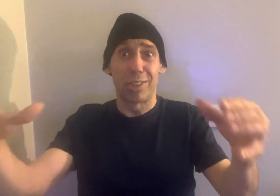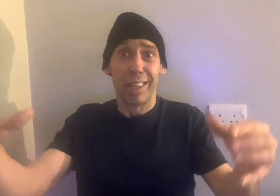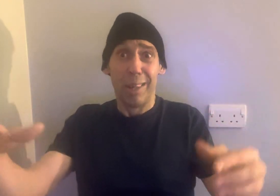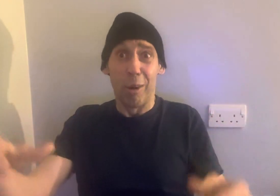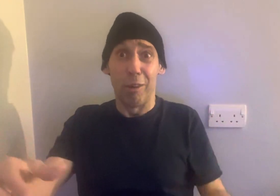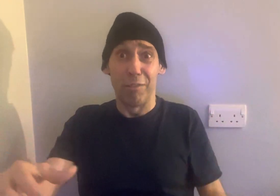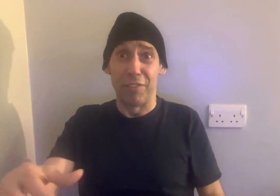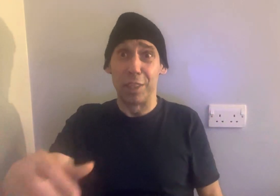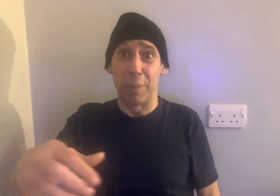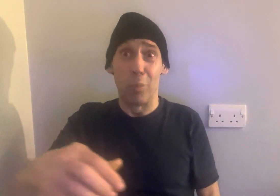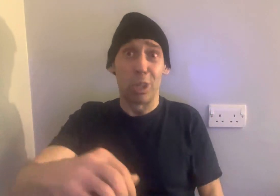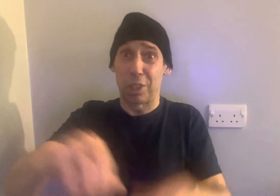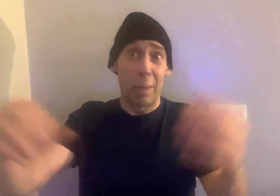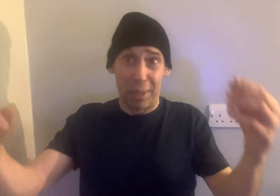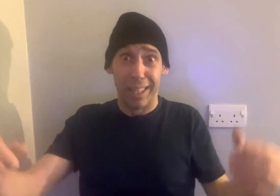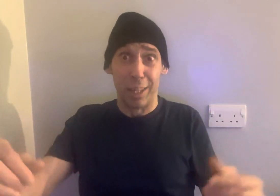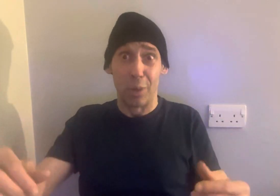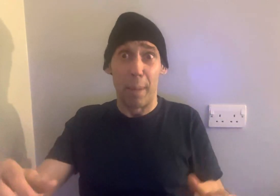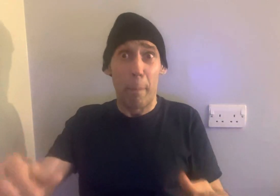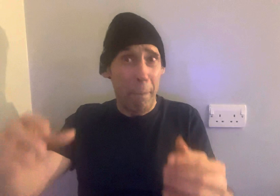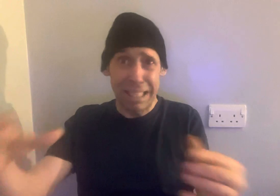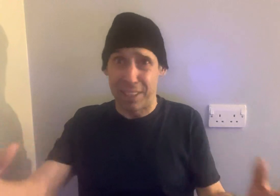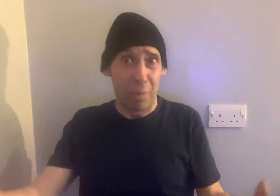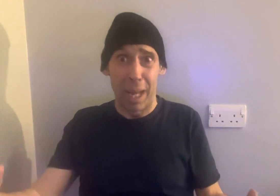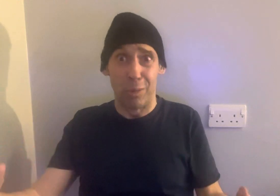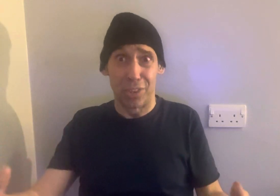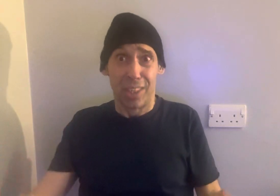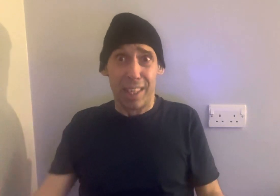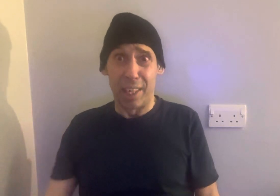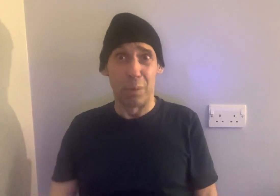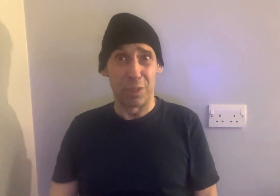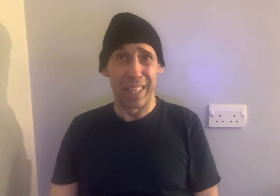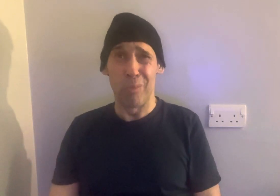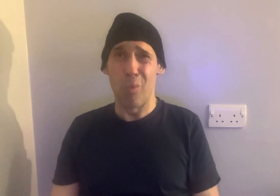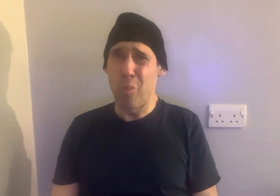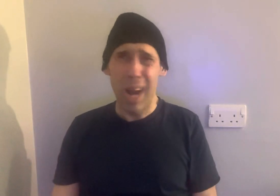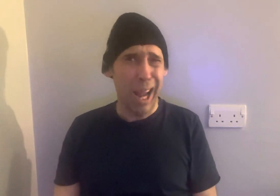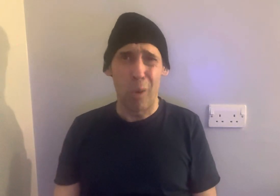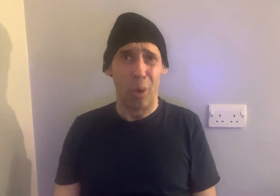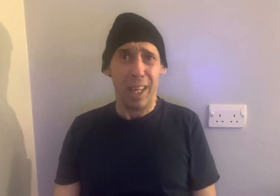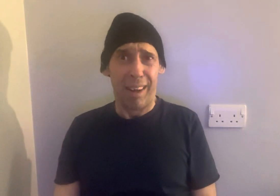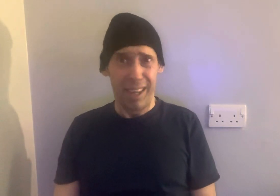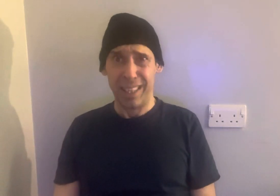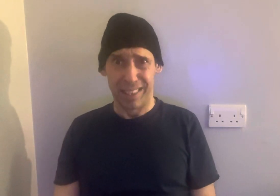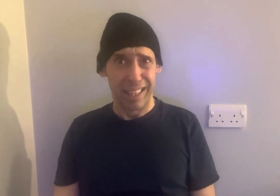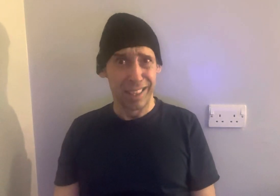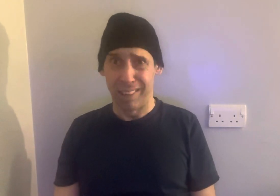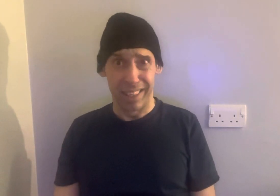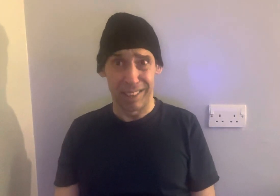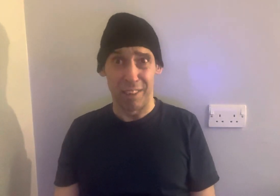of things being washed up in, you know, like massive amounts. And I was thinking, wow, I ain't seen this kind of stuff